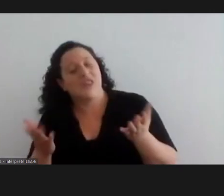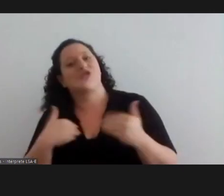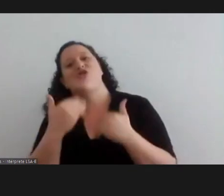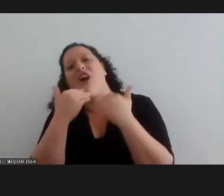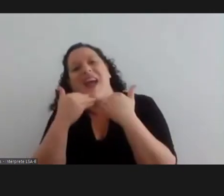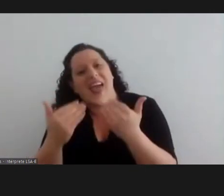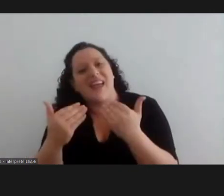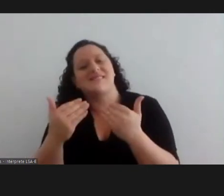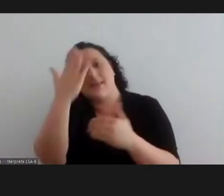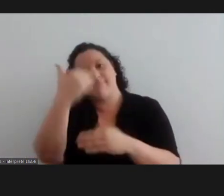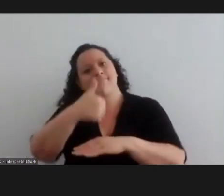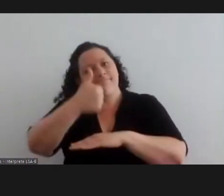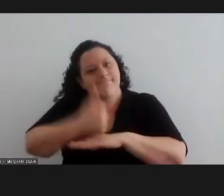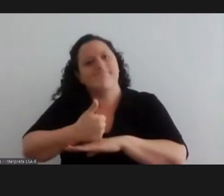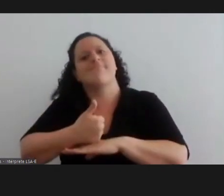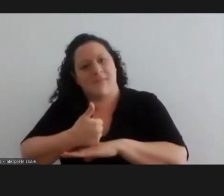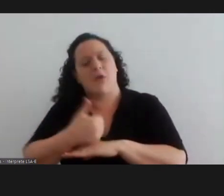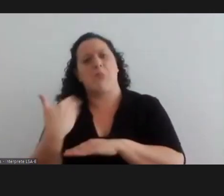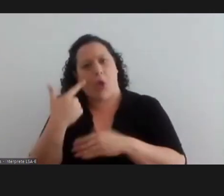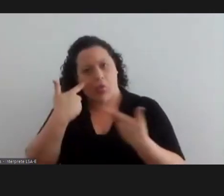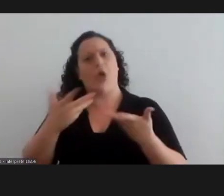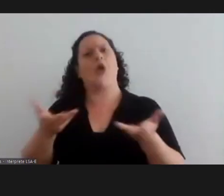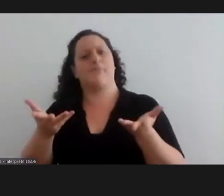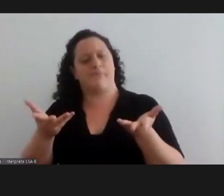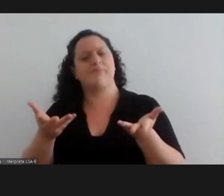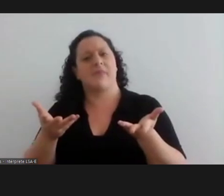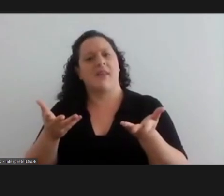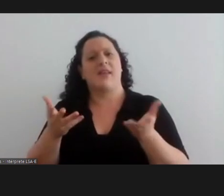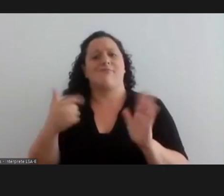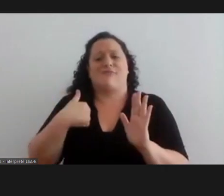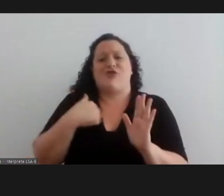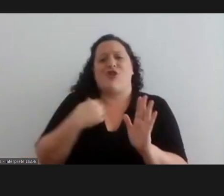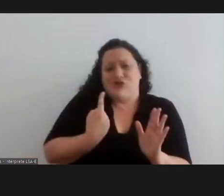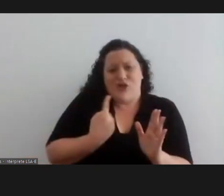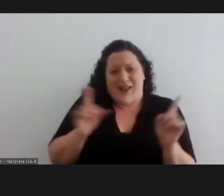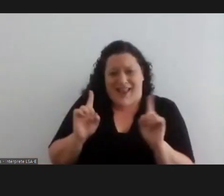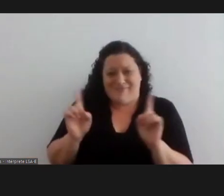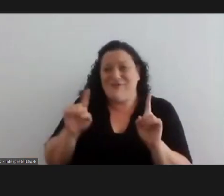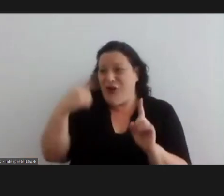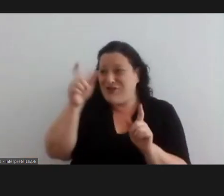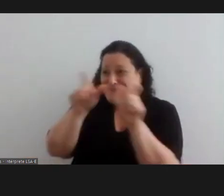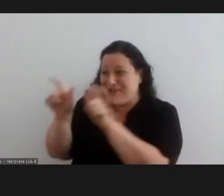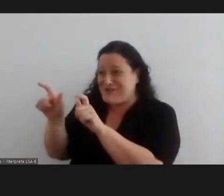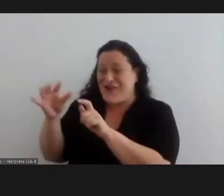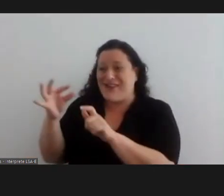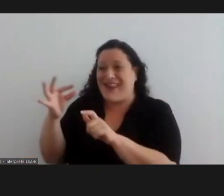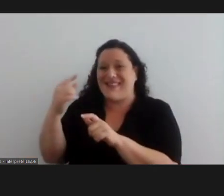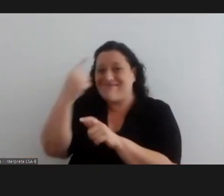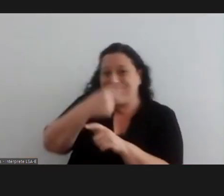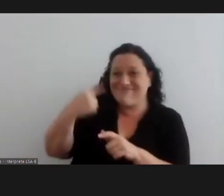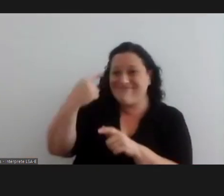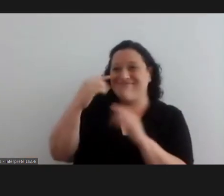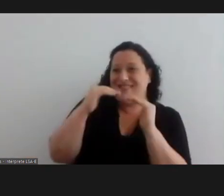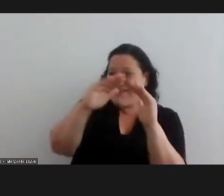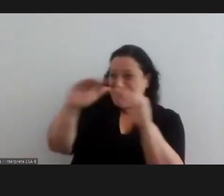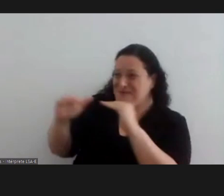thank you for this for letting me tell you that it's not only me even though uh the folk at the film university in argentina